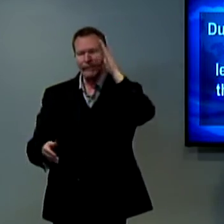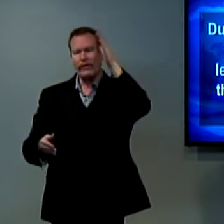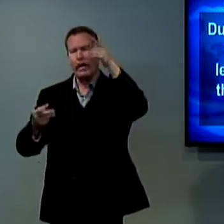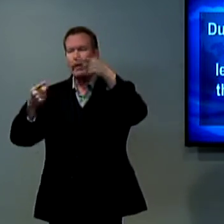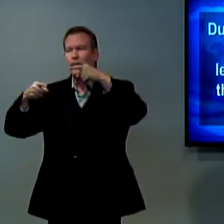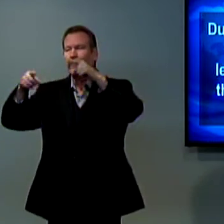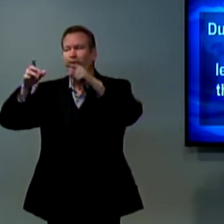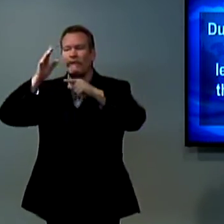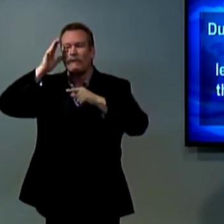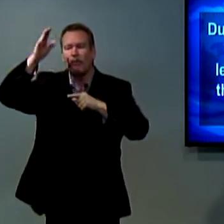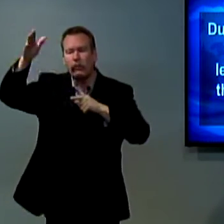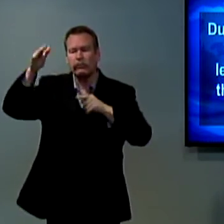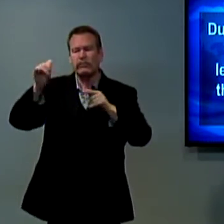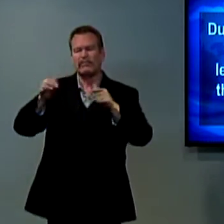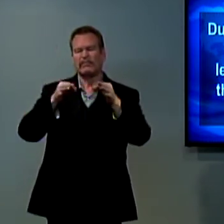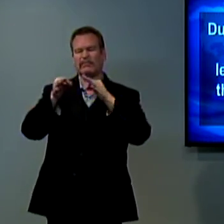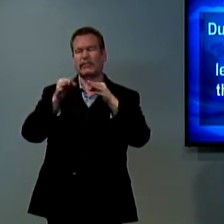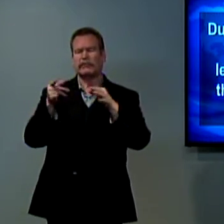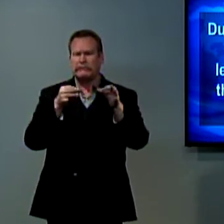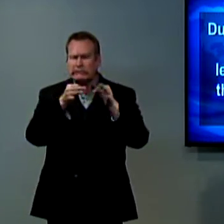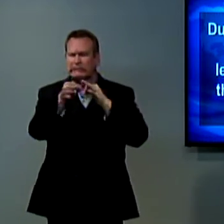The idea of estological means future events.